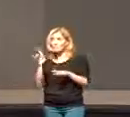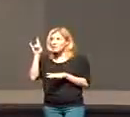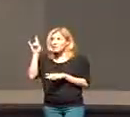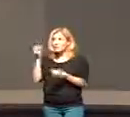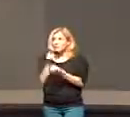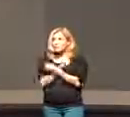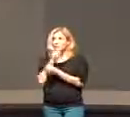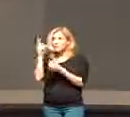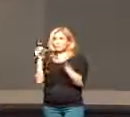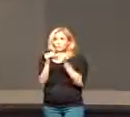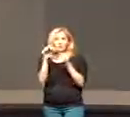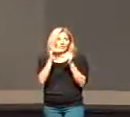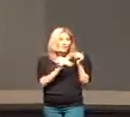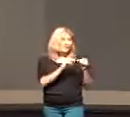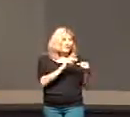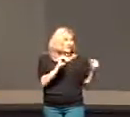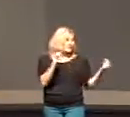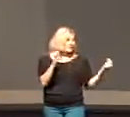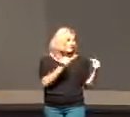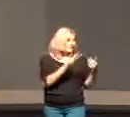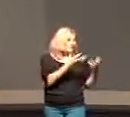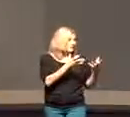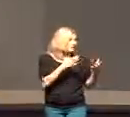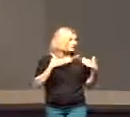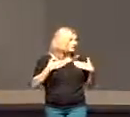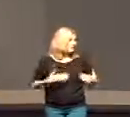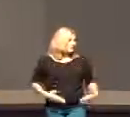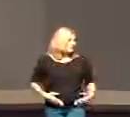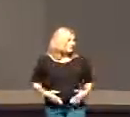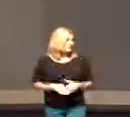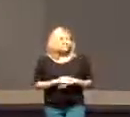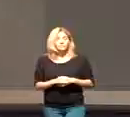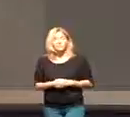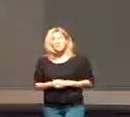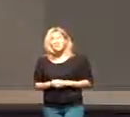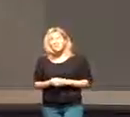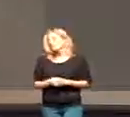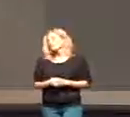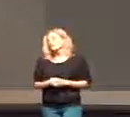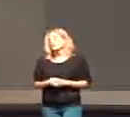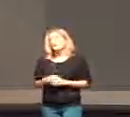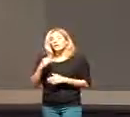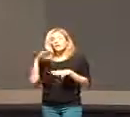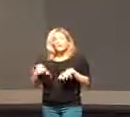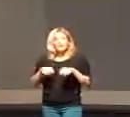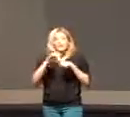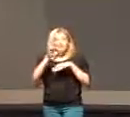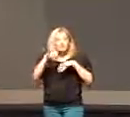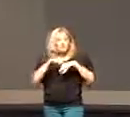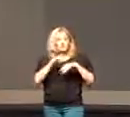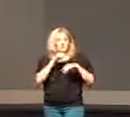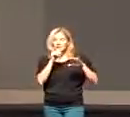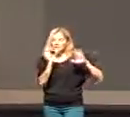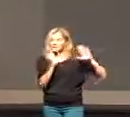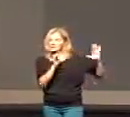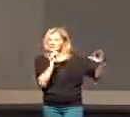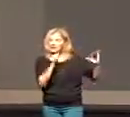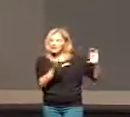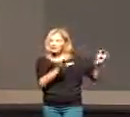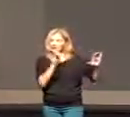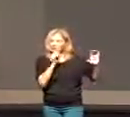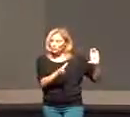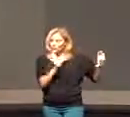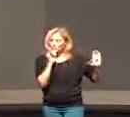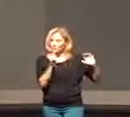love him more than the sinful desires of our flesh if we spend all our time trying not to do this